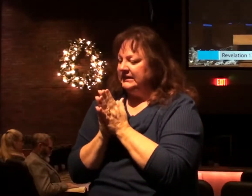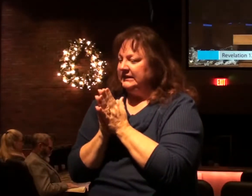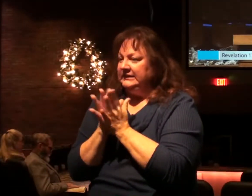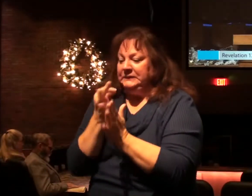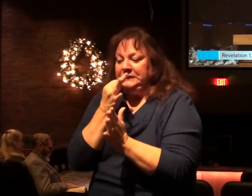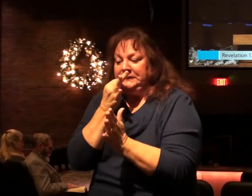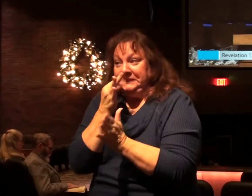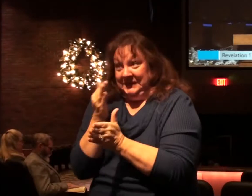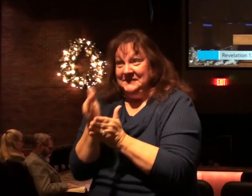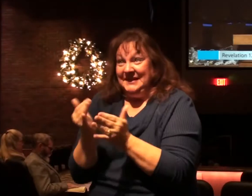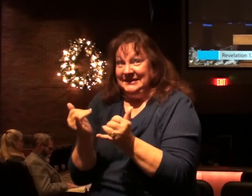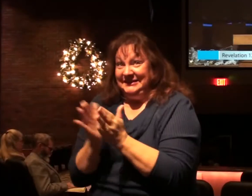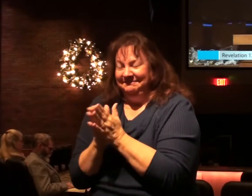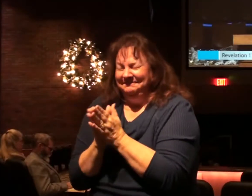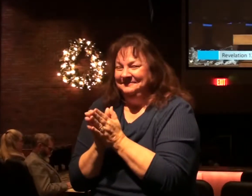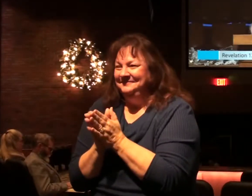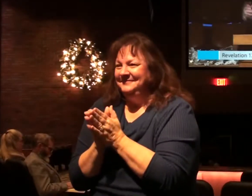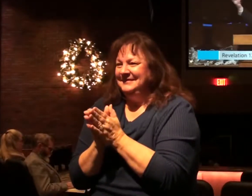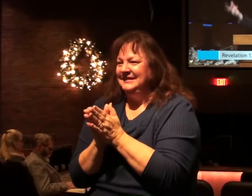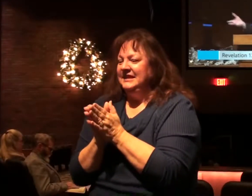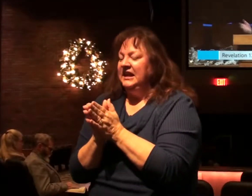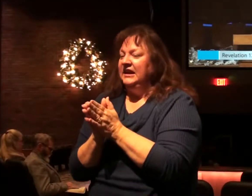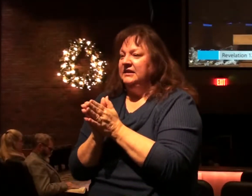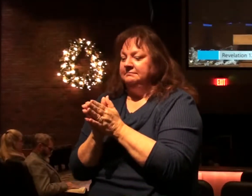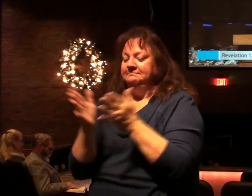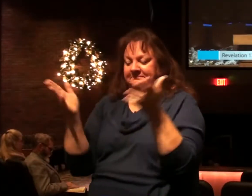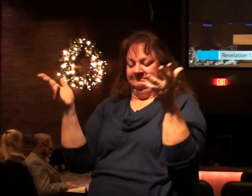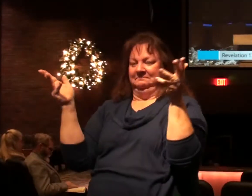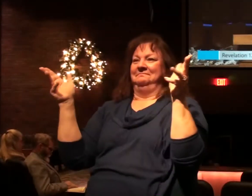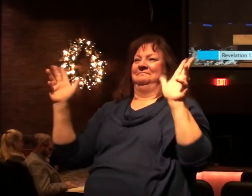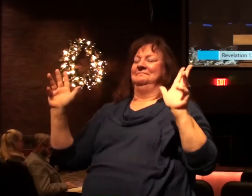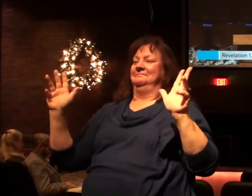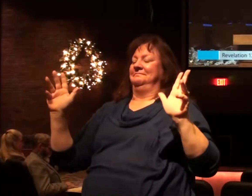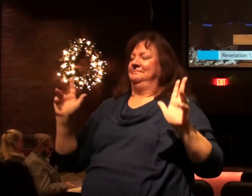are just about done now. We have got this wrapped up.